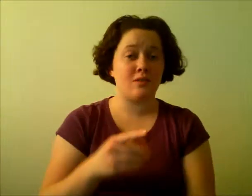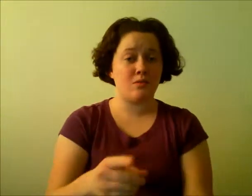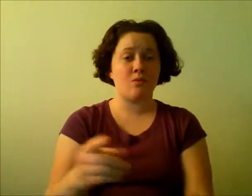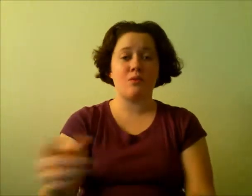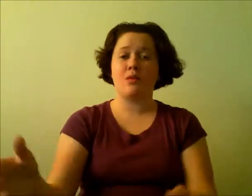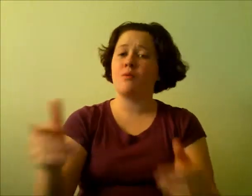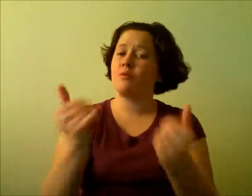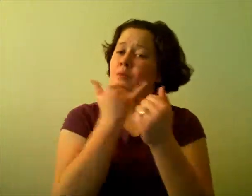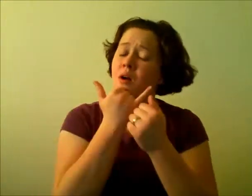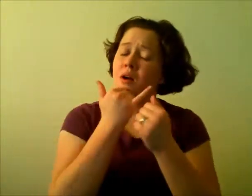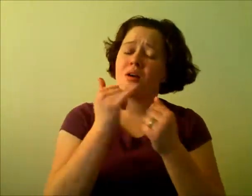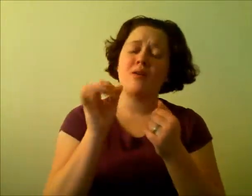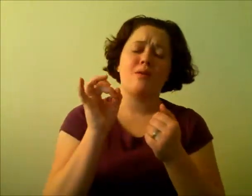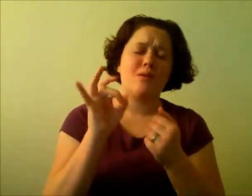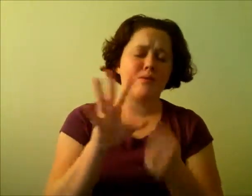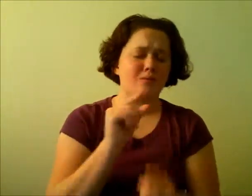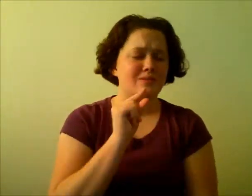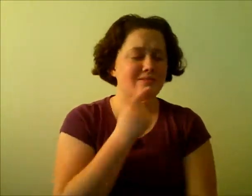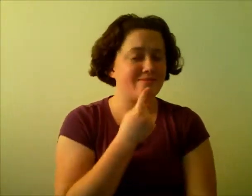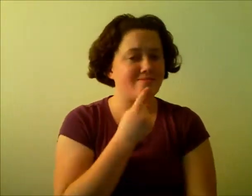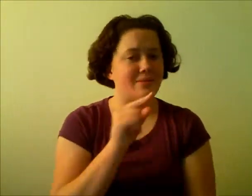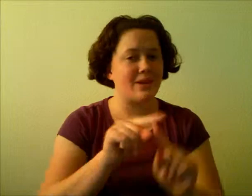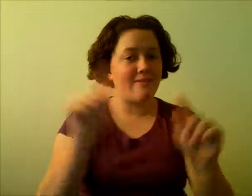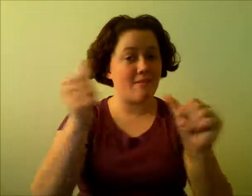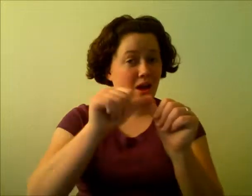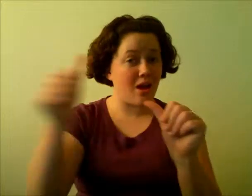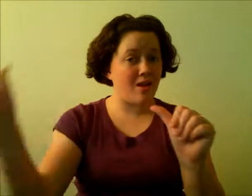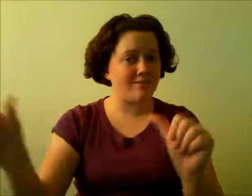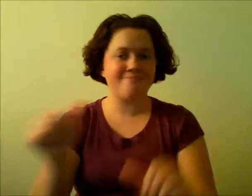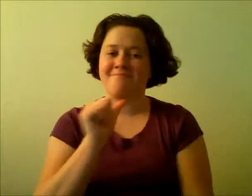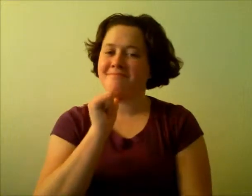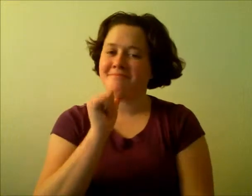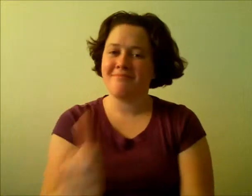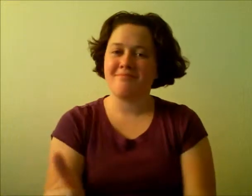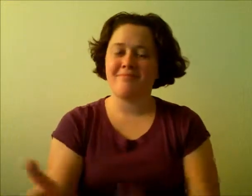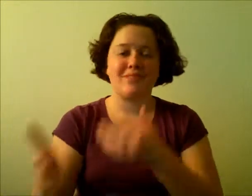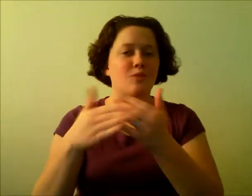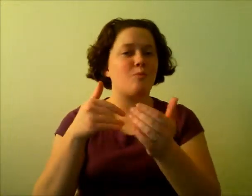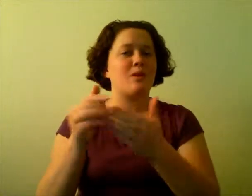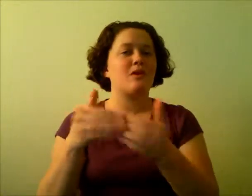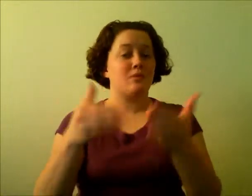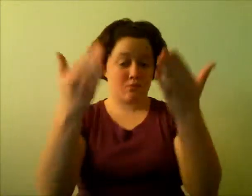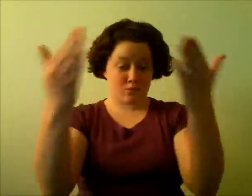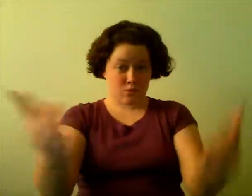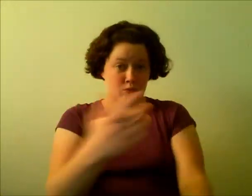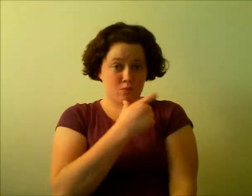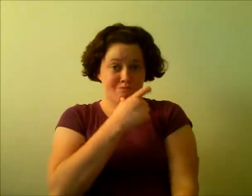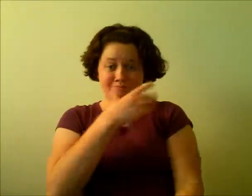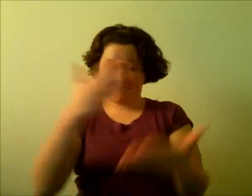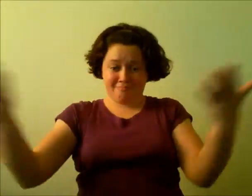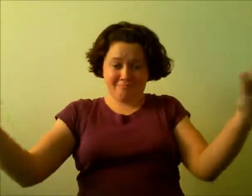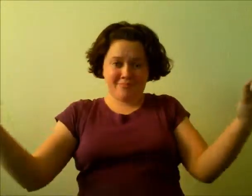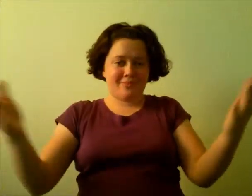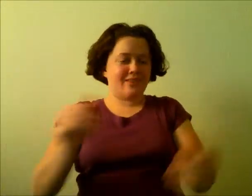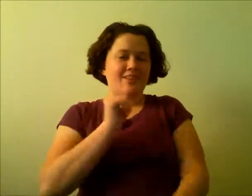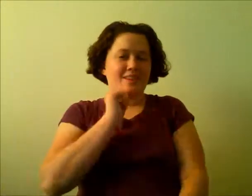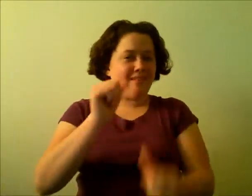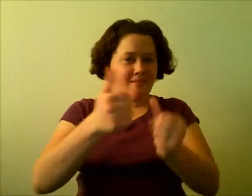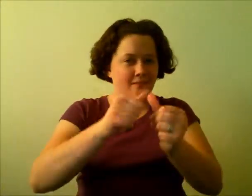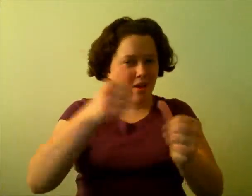wrong you are You're not that far, you're not too far And no matter who you are, you're not that far,